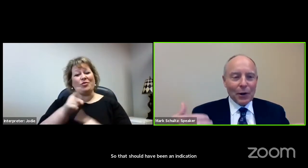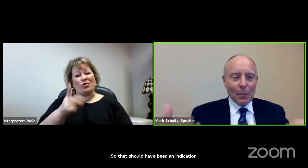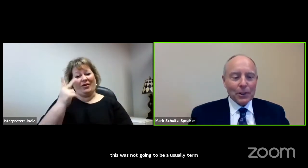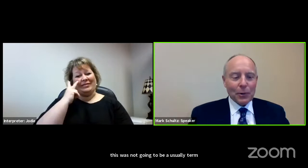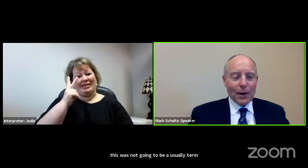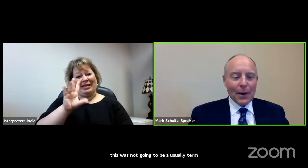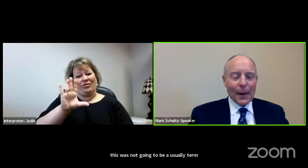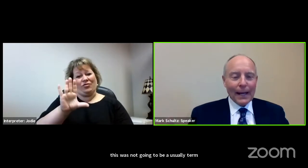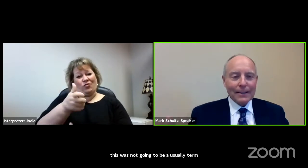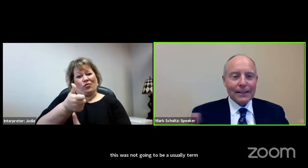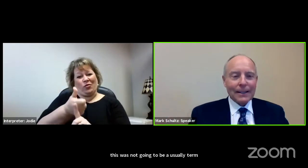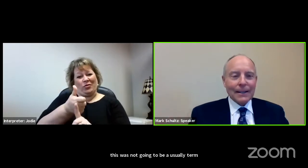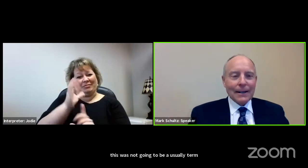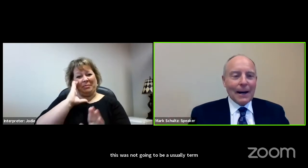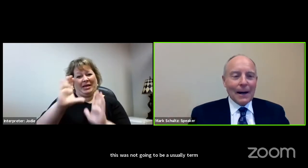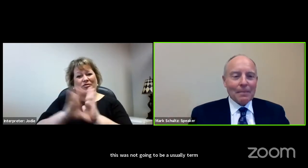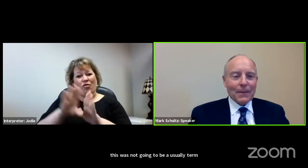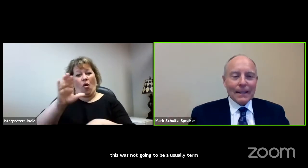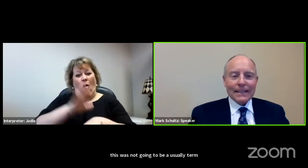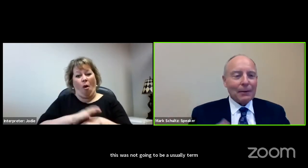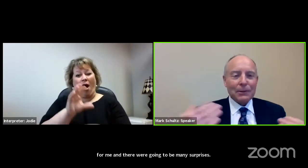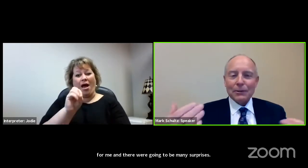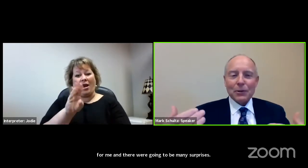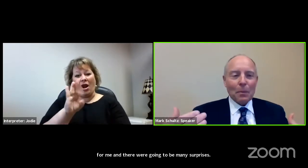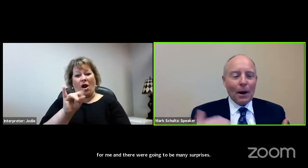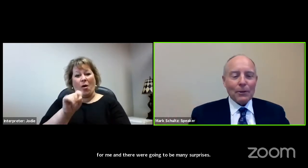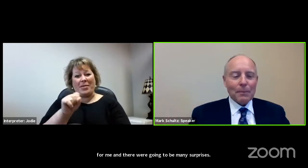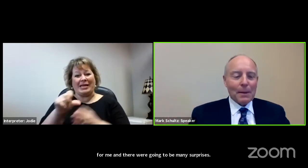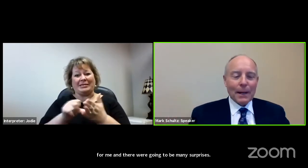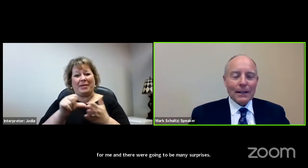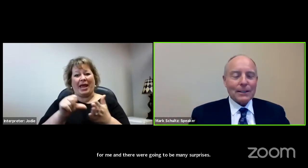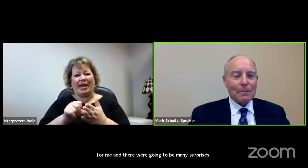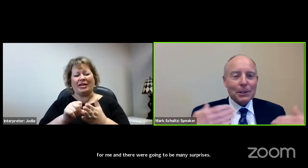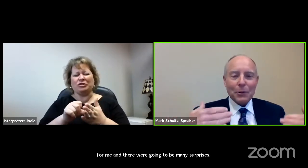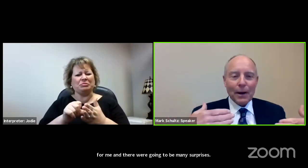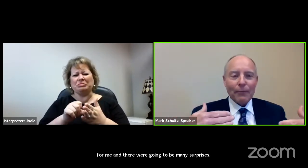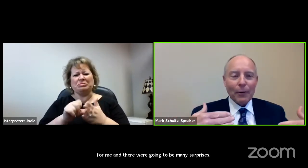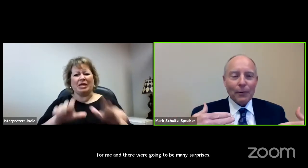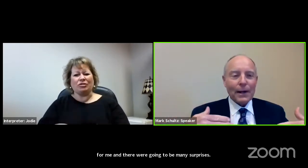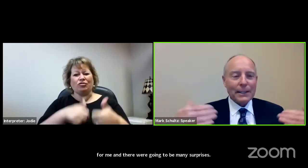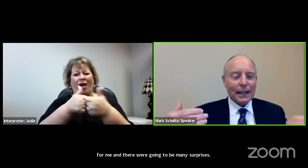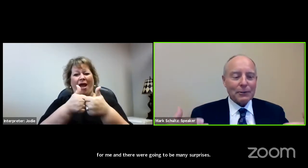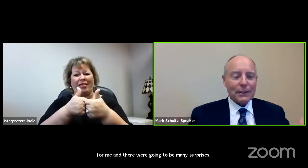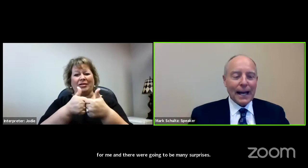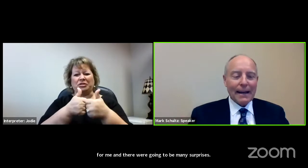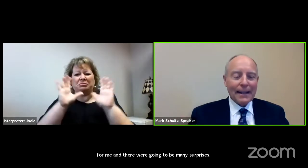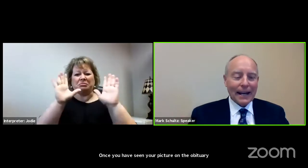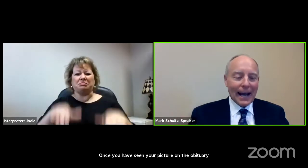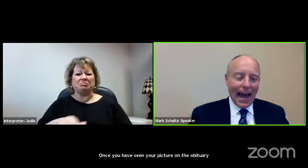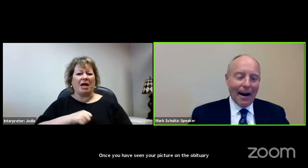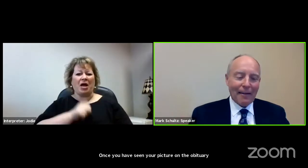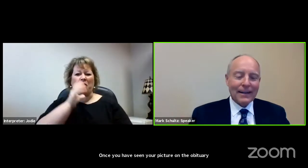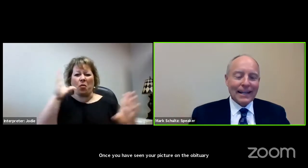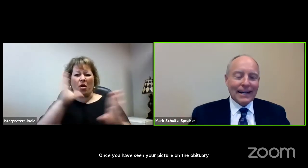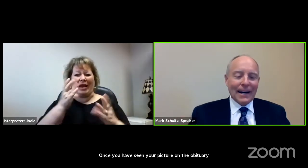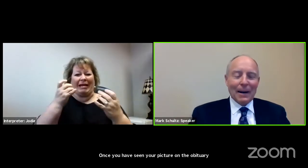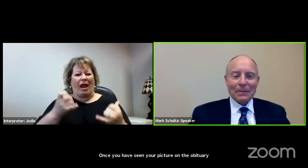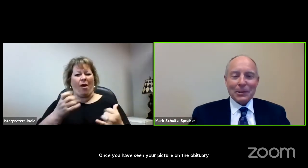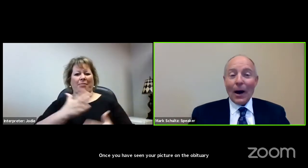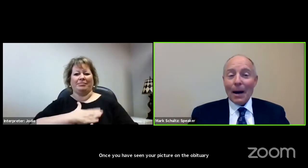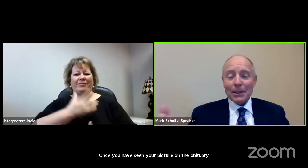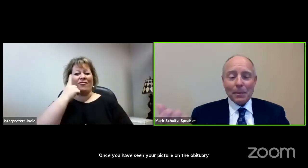picture on the obituary page challenges don't bother me because I'm just grateful for each extra day that I have.